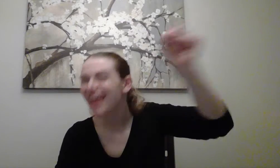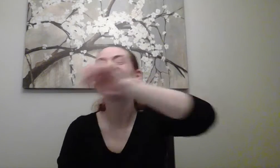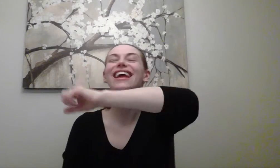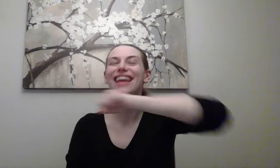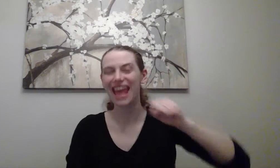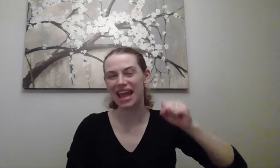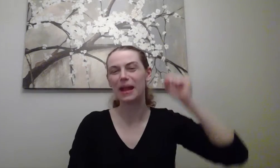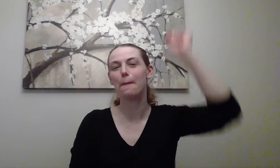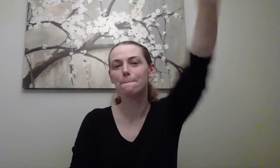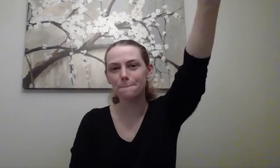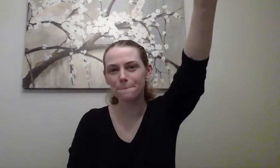Came.